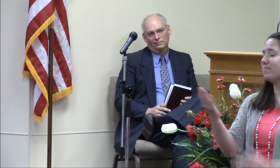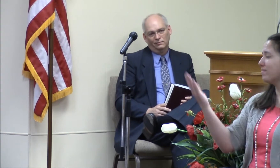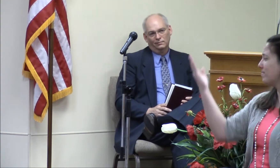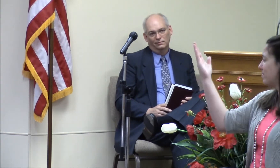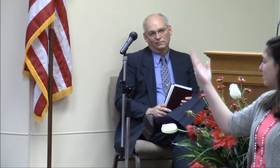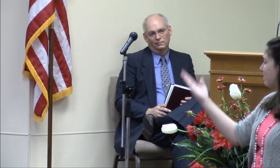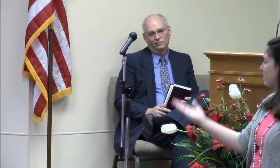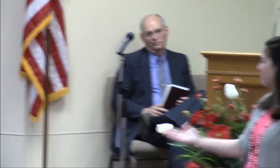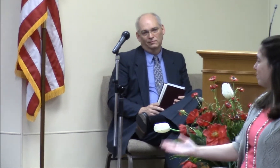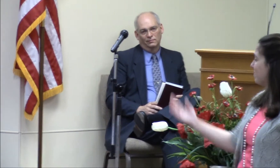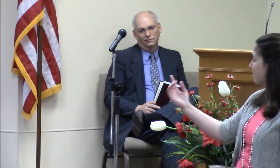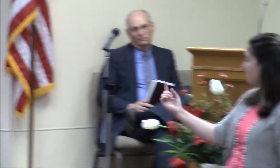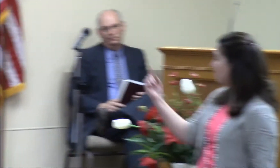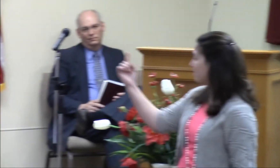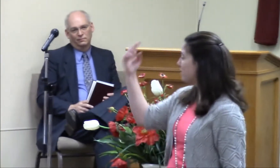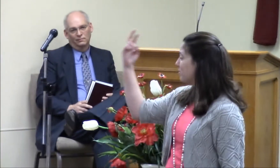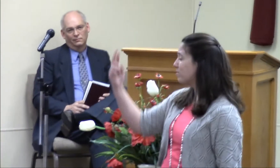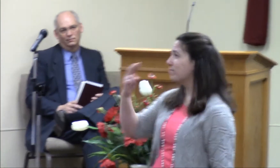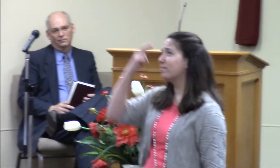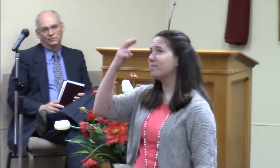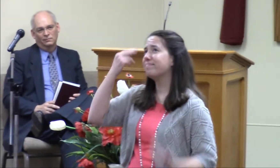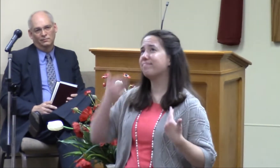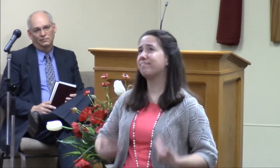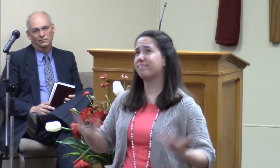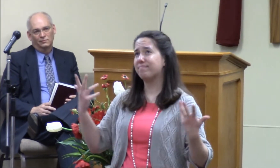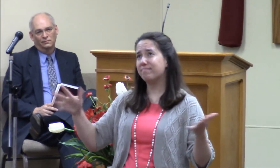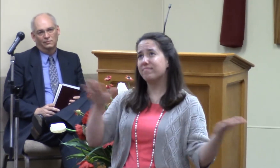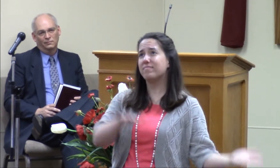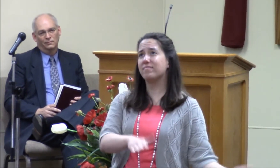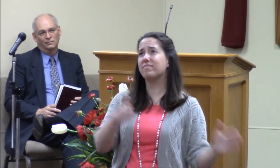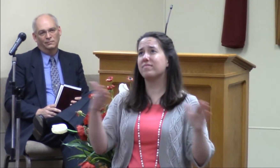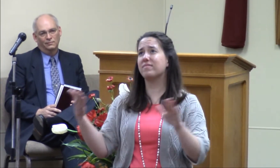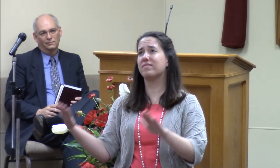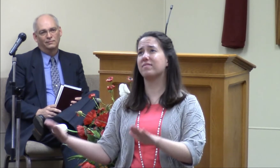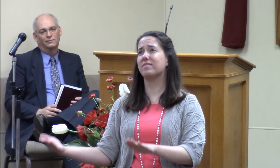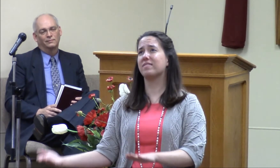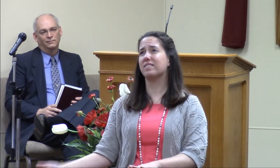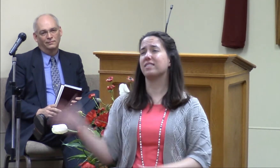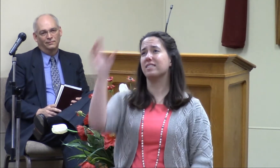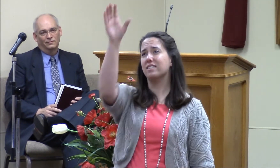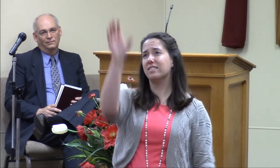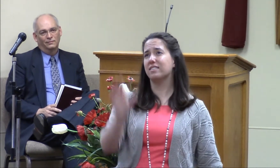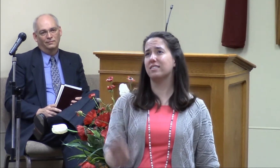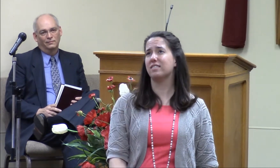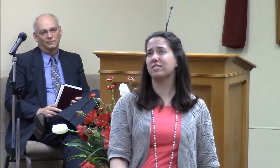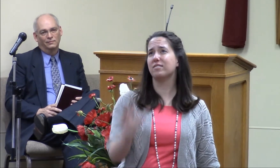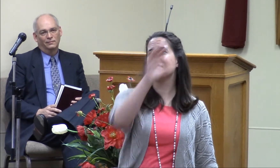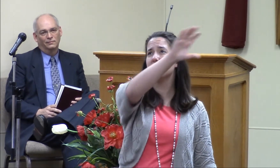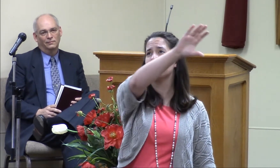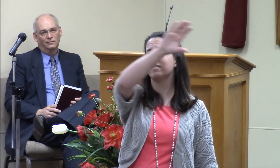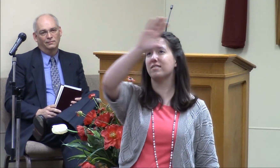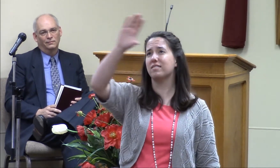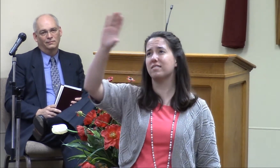One of the reasons I died on Calvary